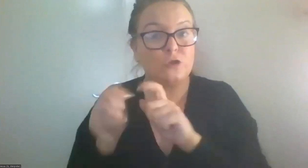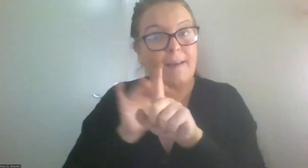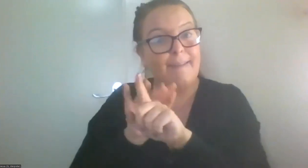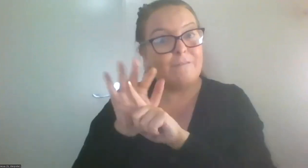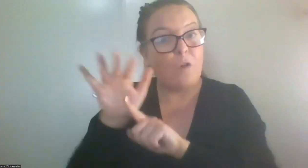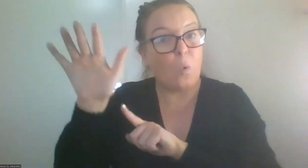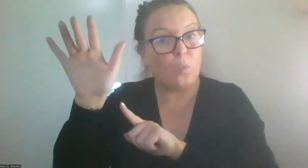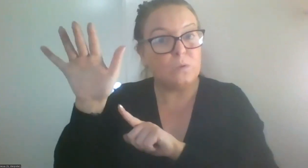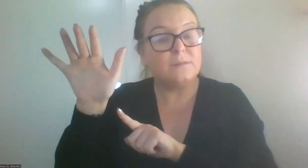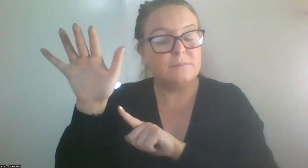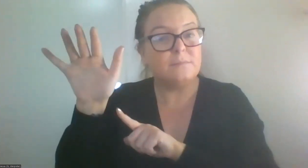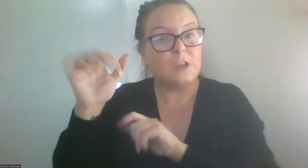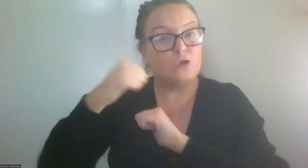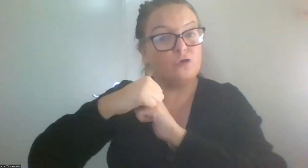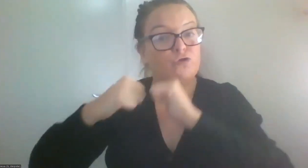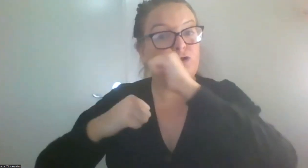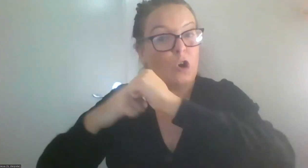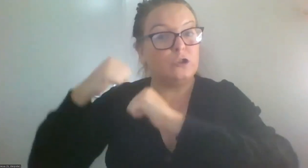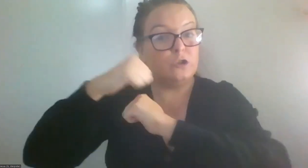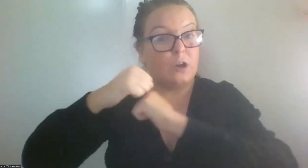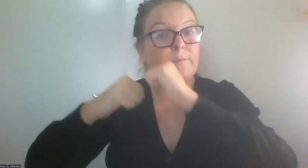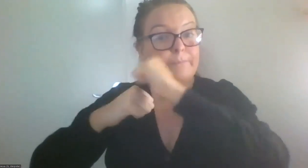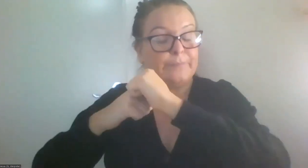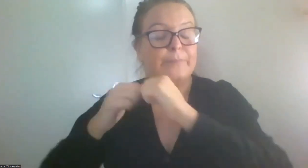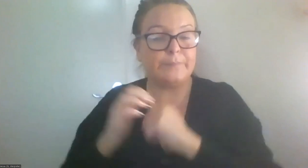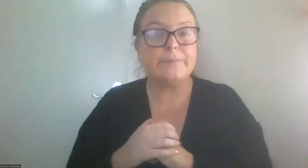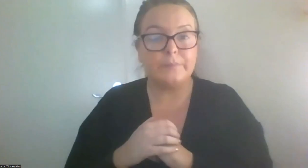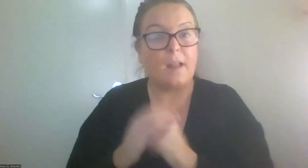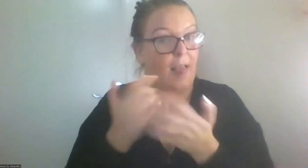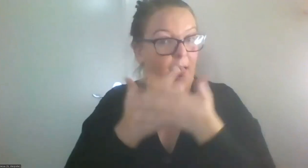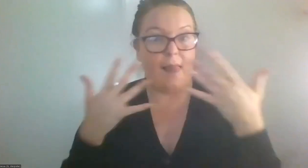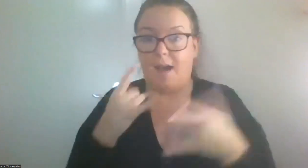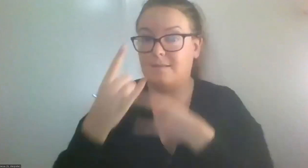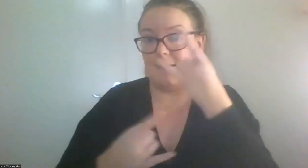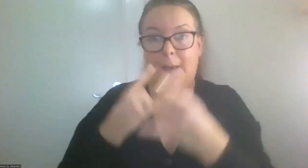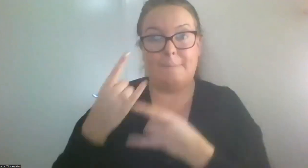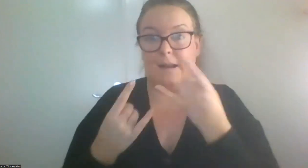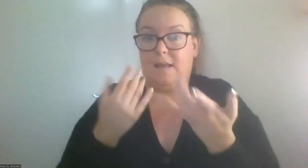infrastructure. A lot of that is going on at the moment.